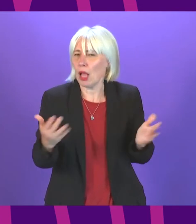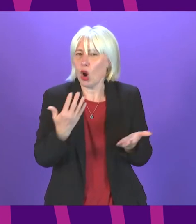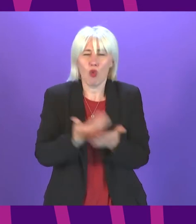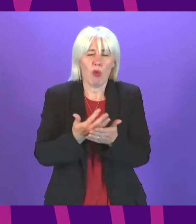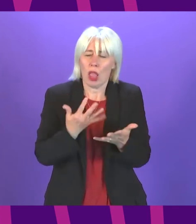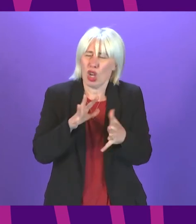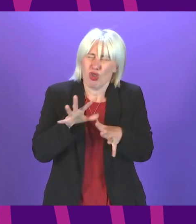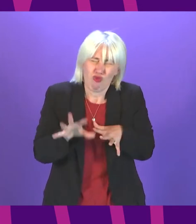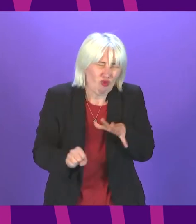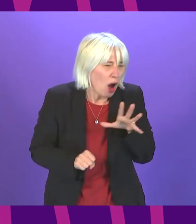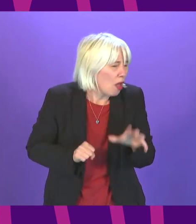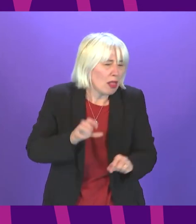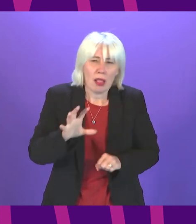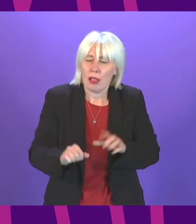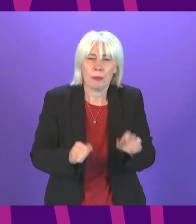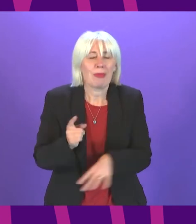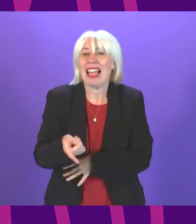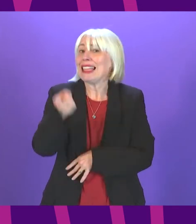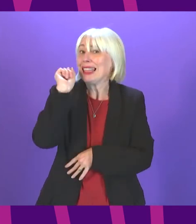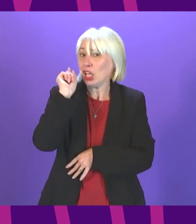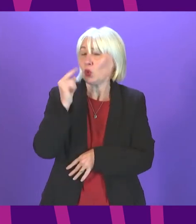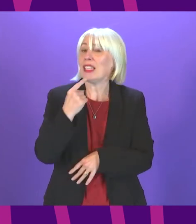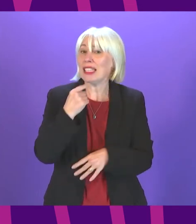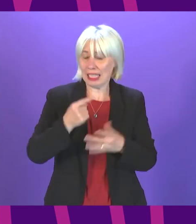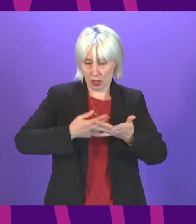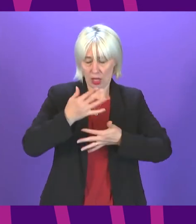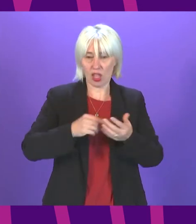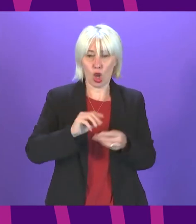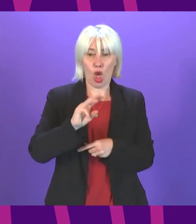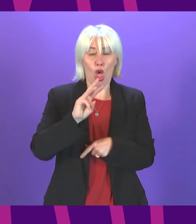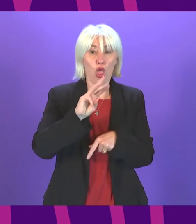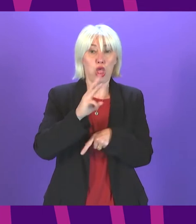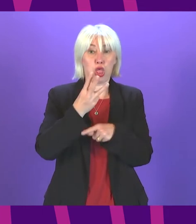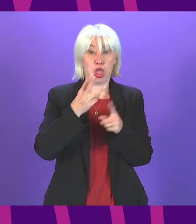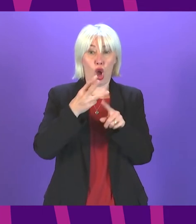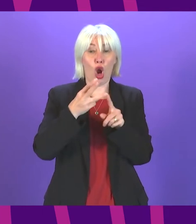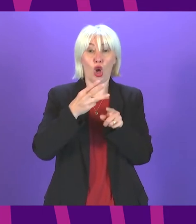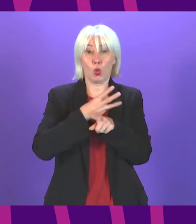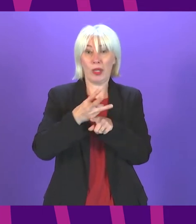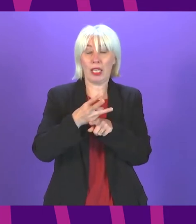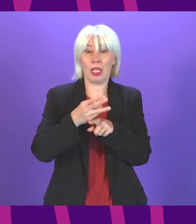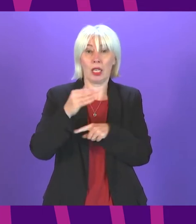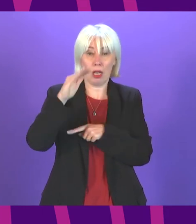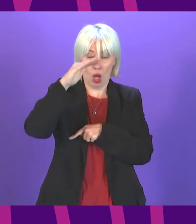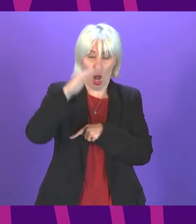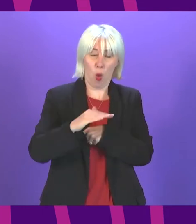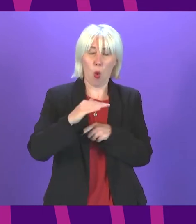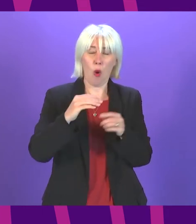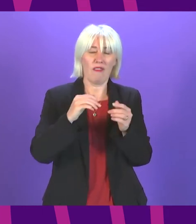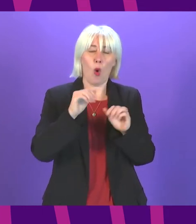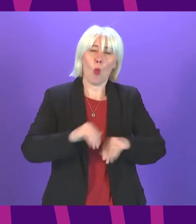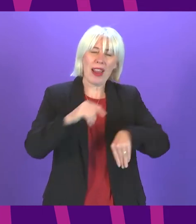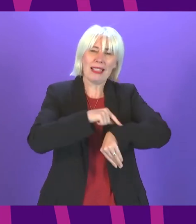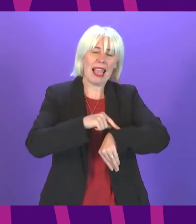knees last week figures showed that Scotland recorded its third consecutive week of record lows for ANE performances